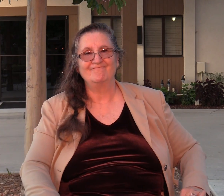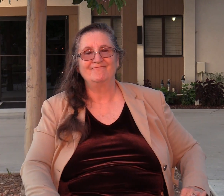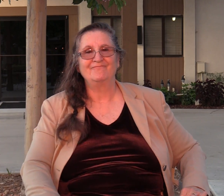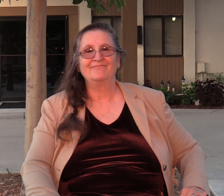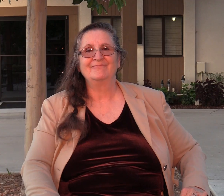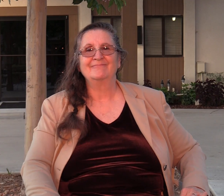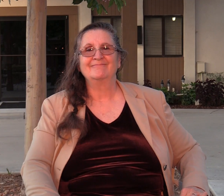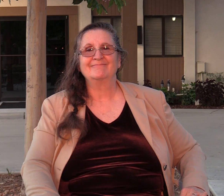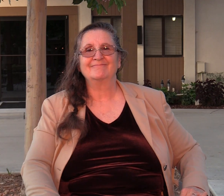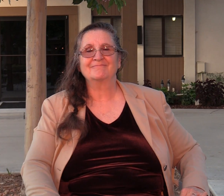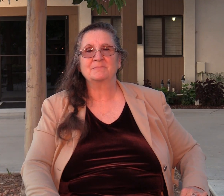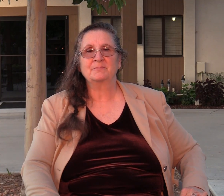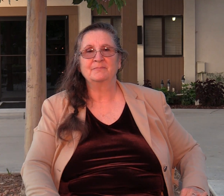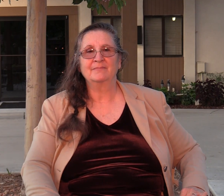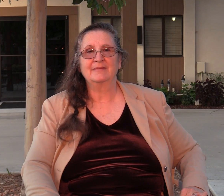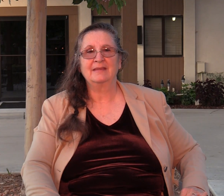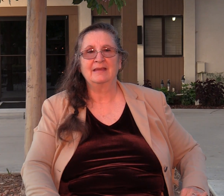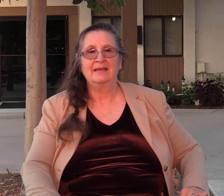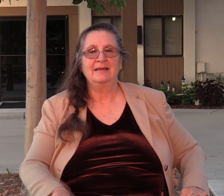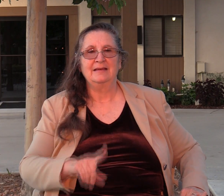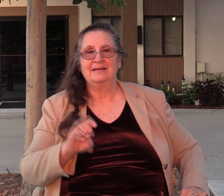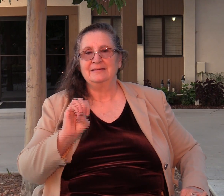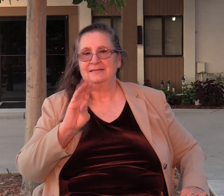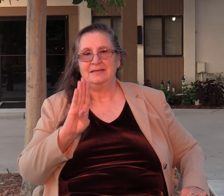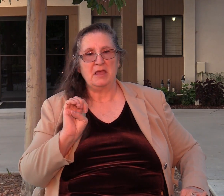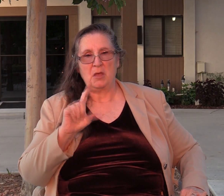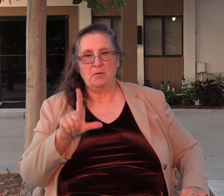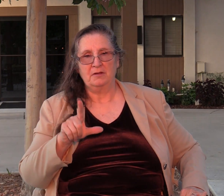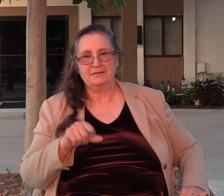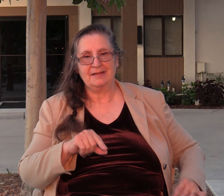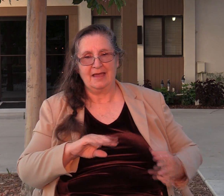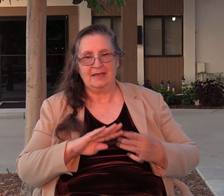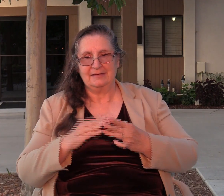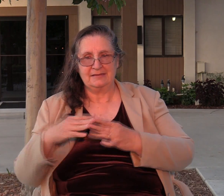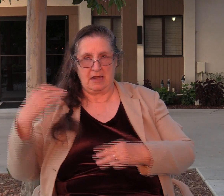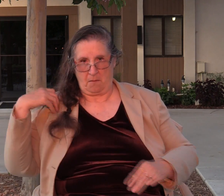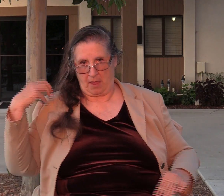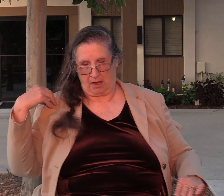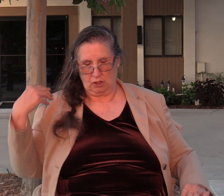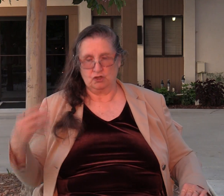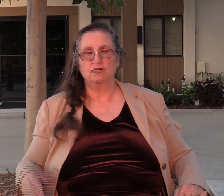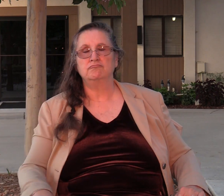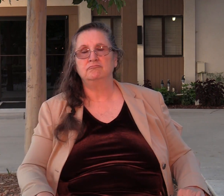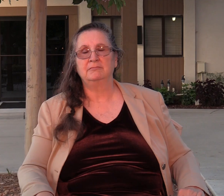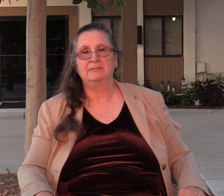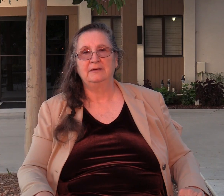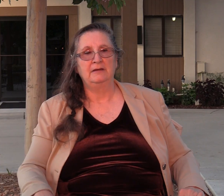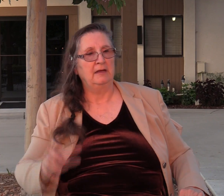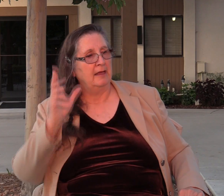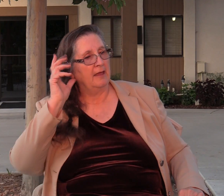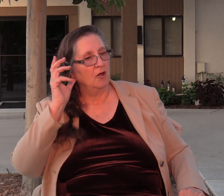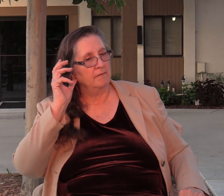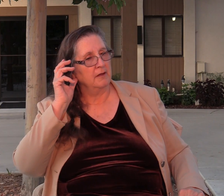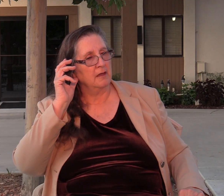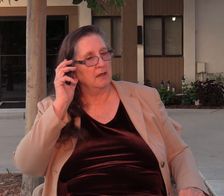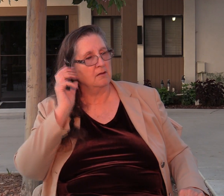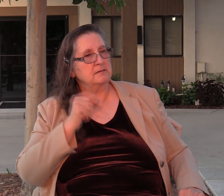And so, Zebul, he's really like a city manager. He overhears Gal's drunk